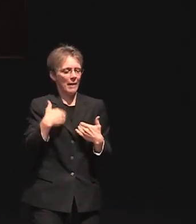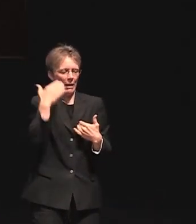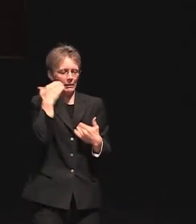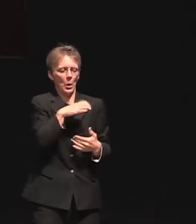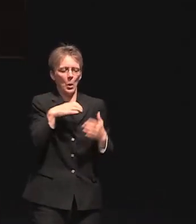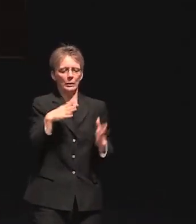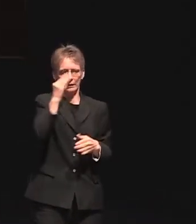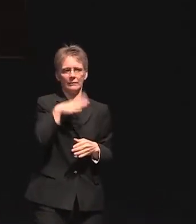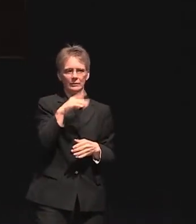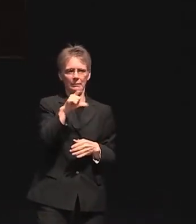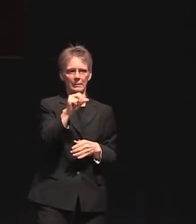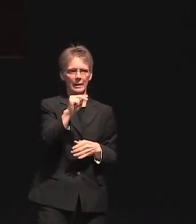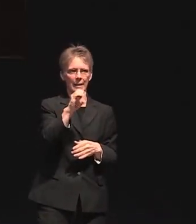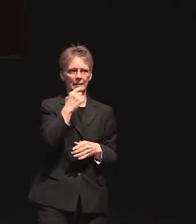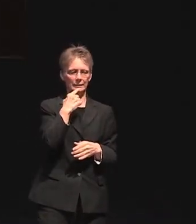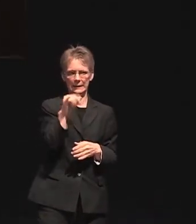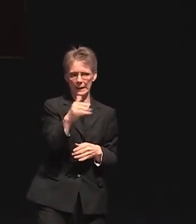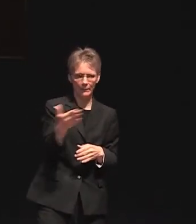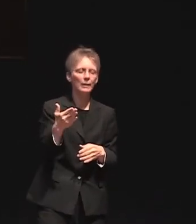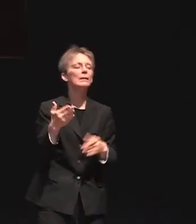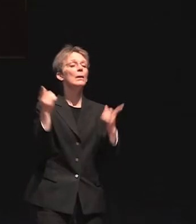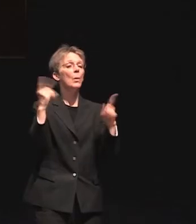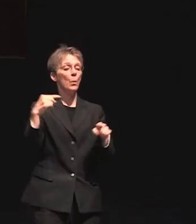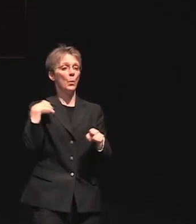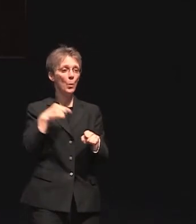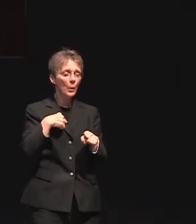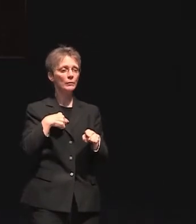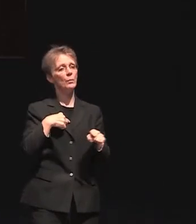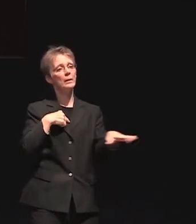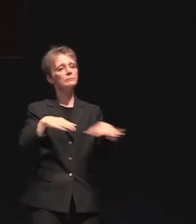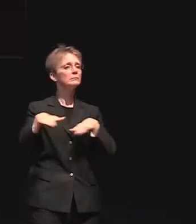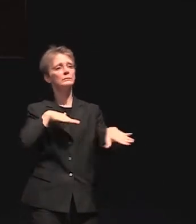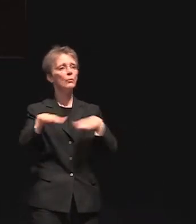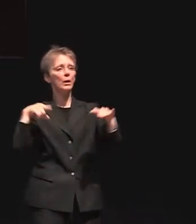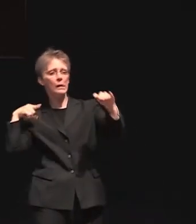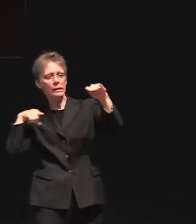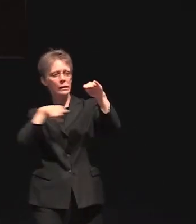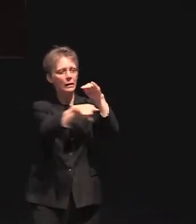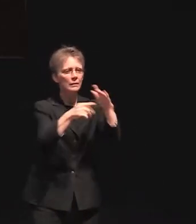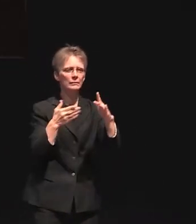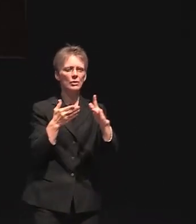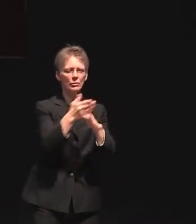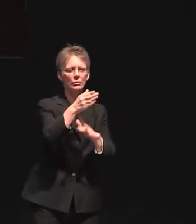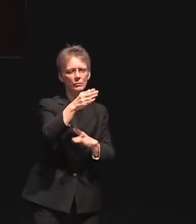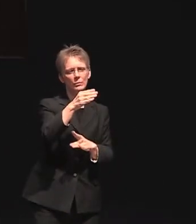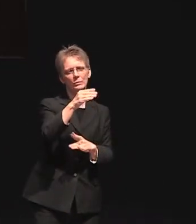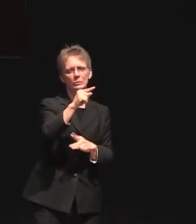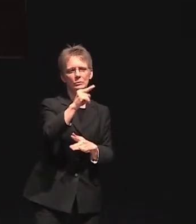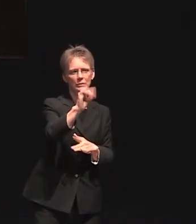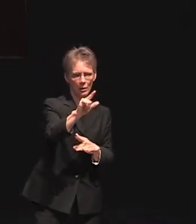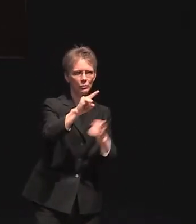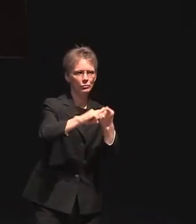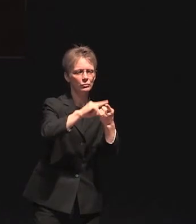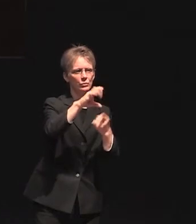the same thing is when we walk through the cannon tunnel and both of our offices are over in the cannon building but